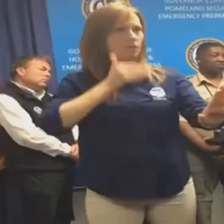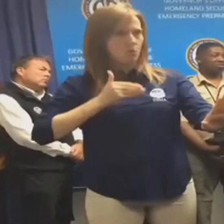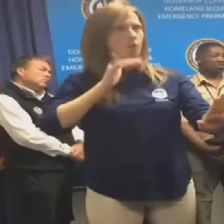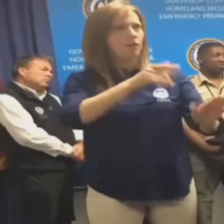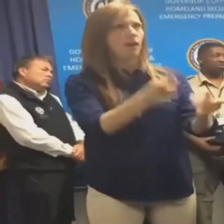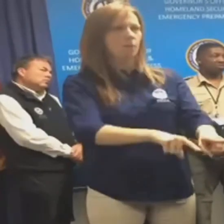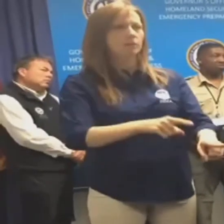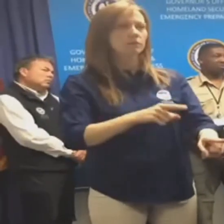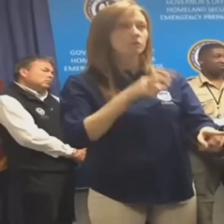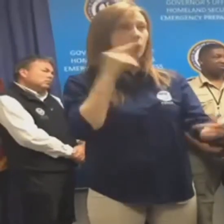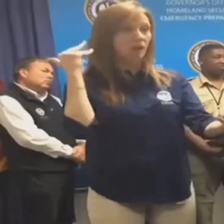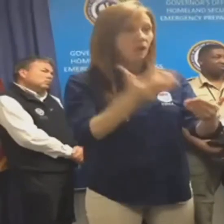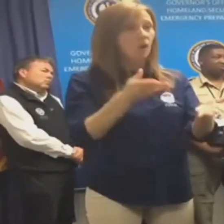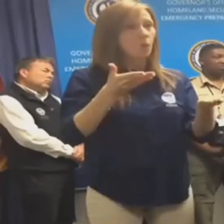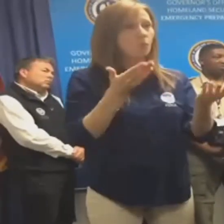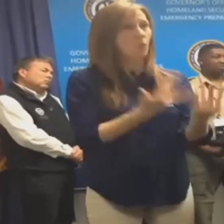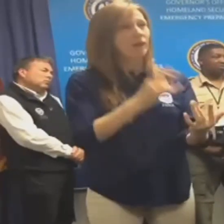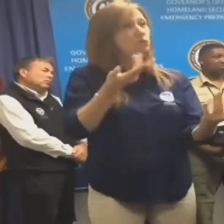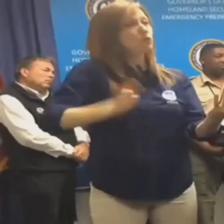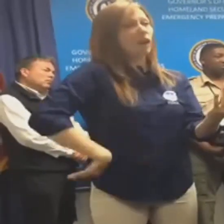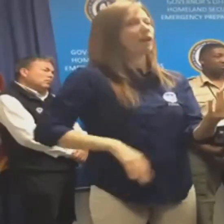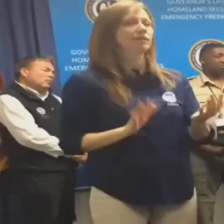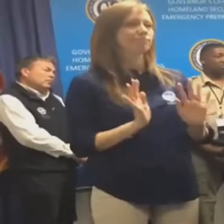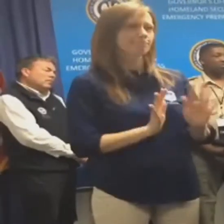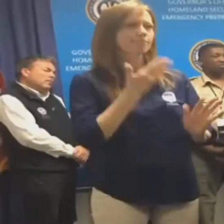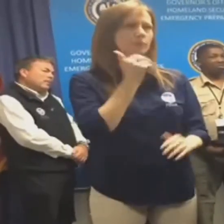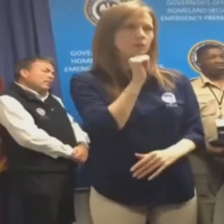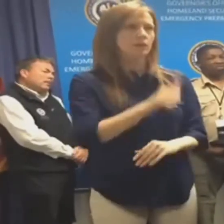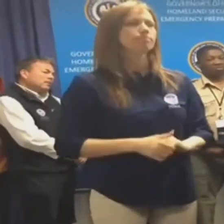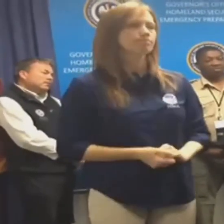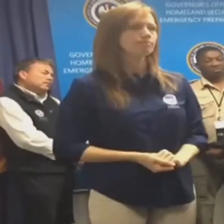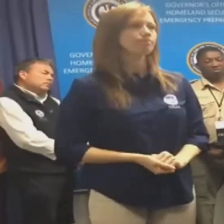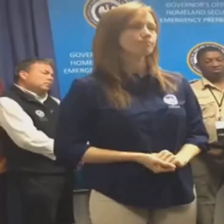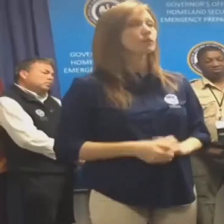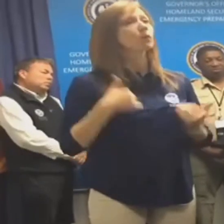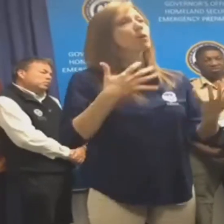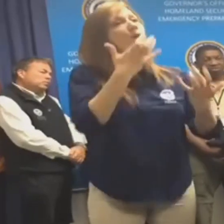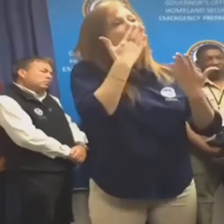family members and try to move. It really is too late at that point in time.